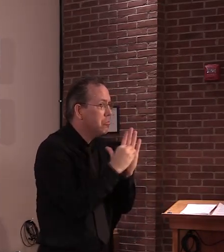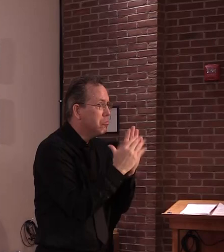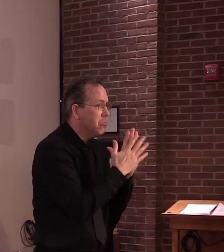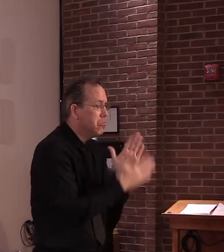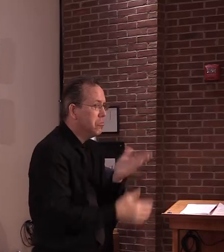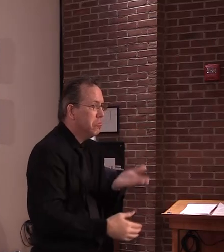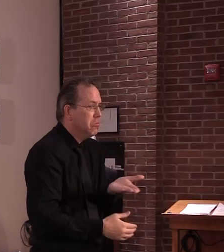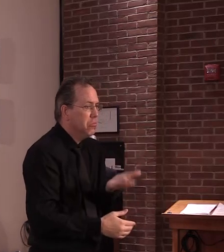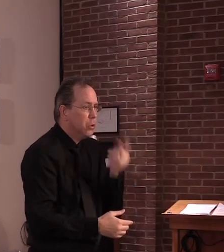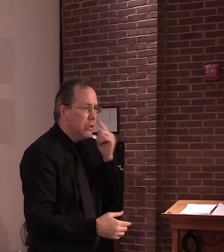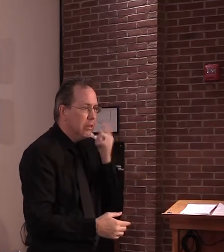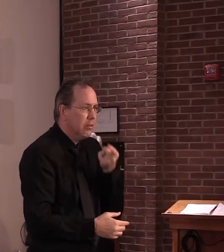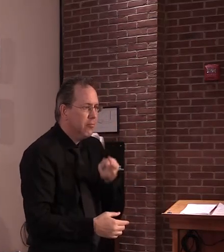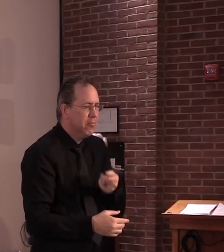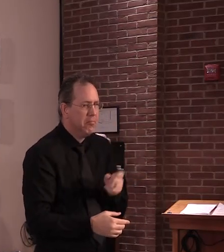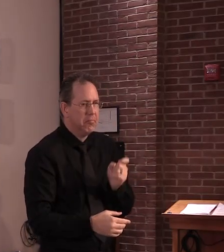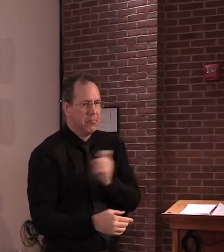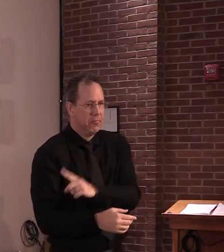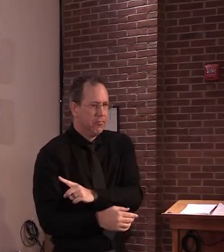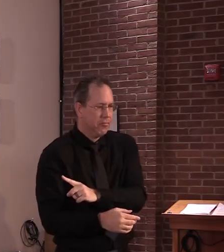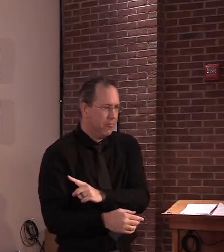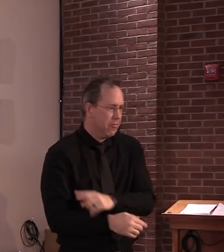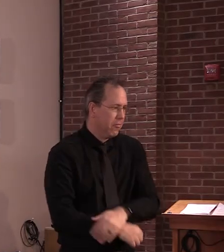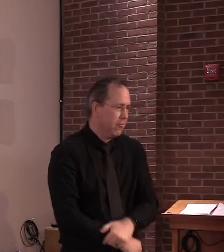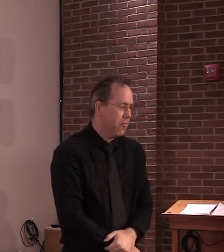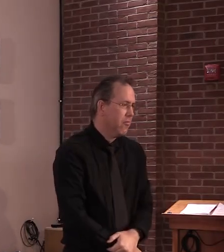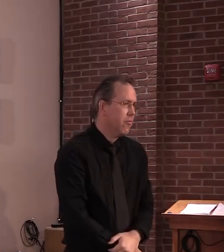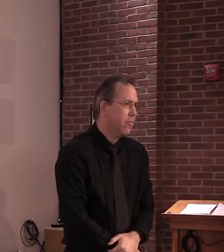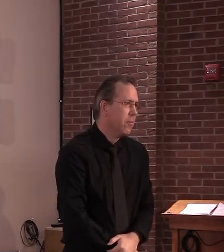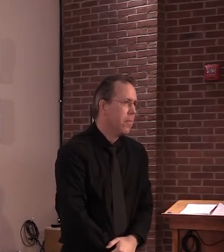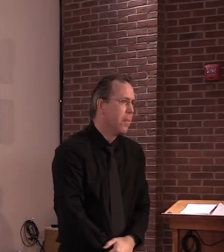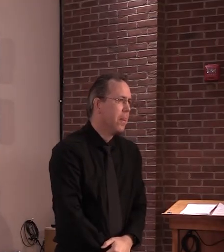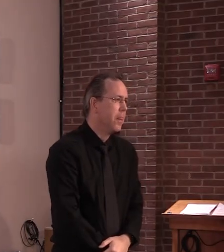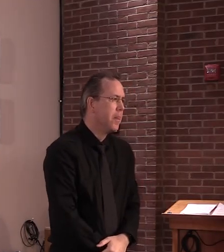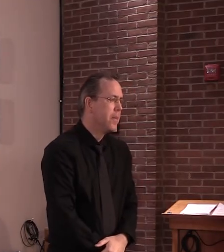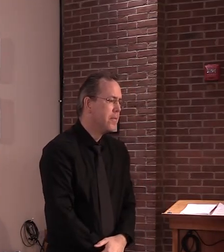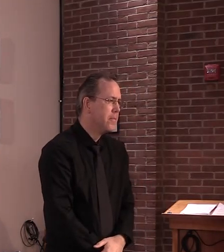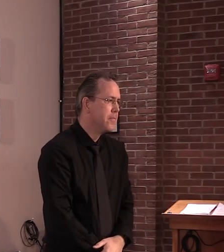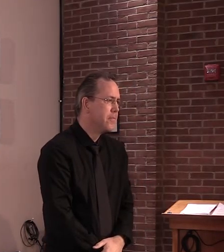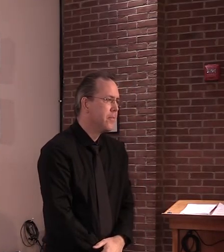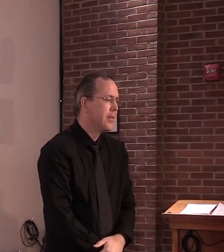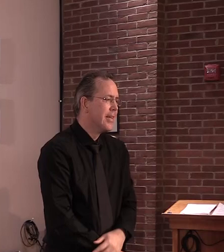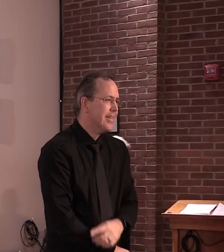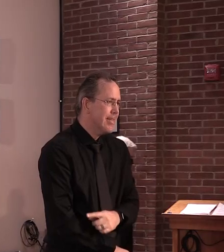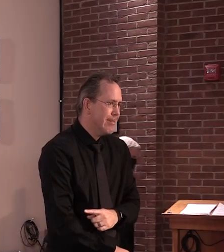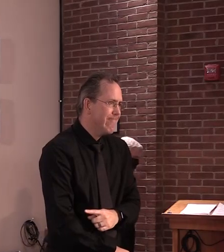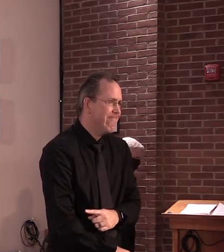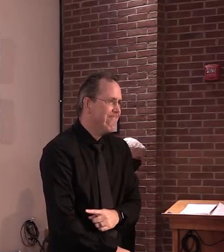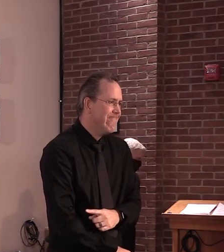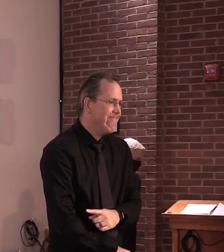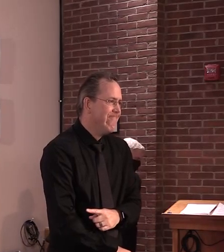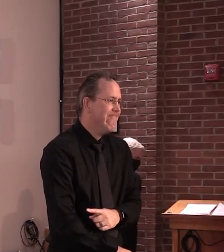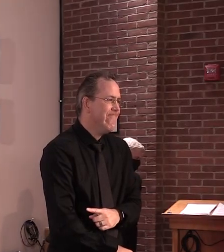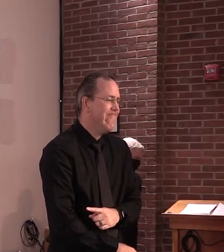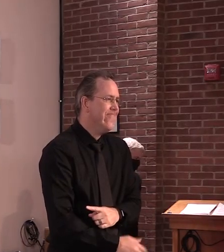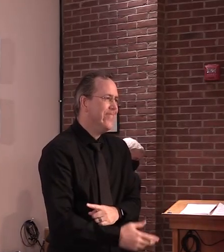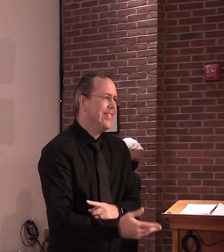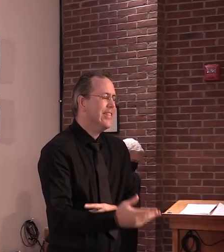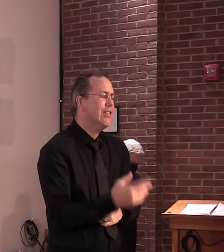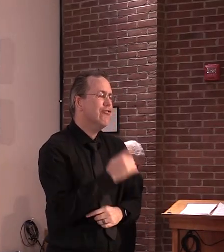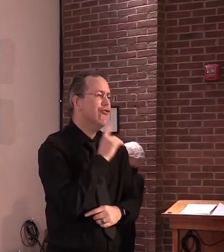Mike. from my standpoint, I continue to try and promote guidance and education